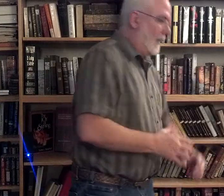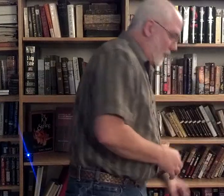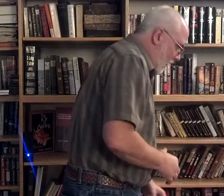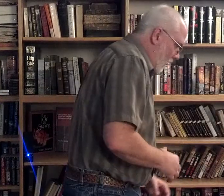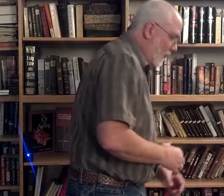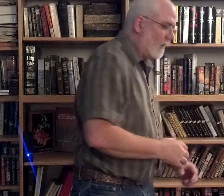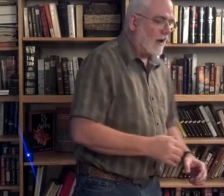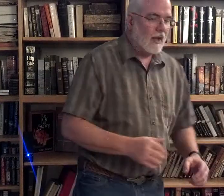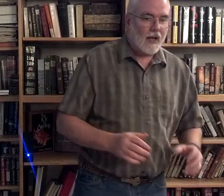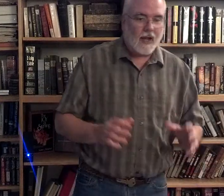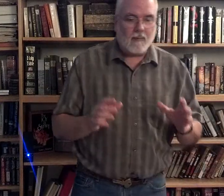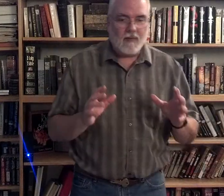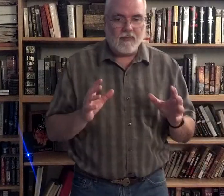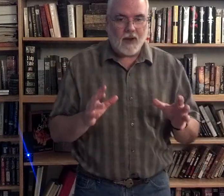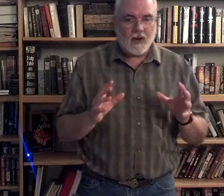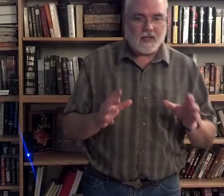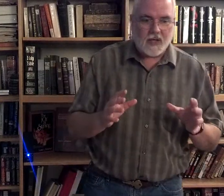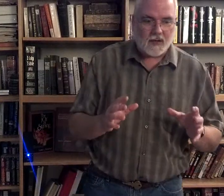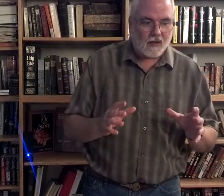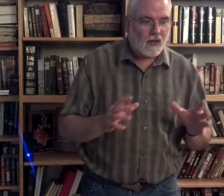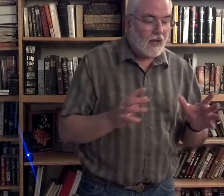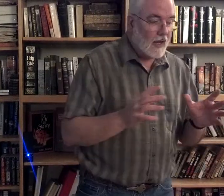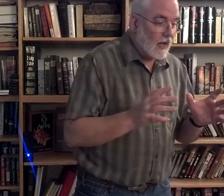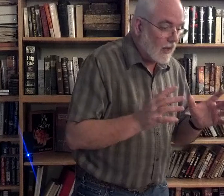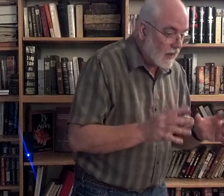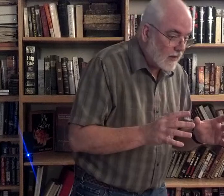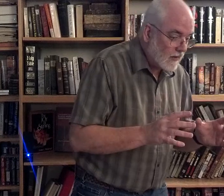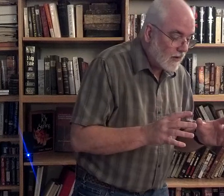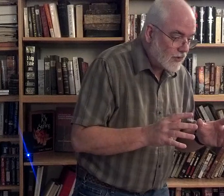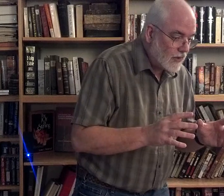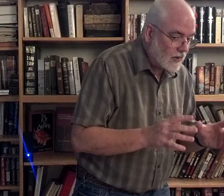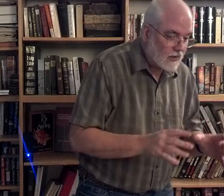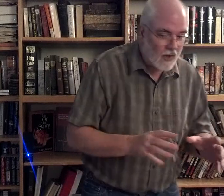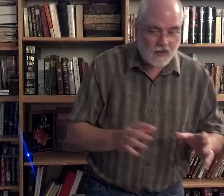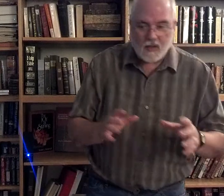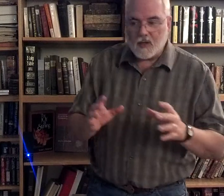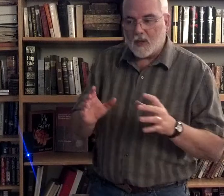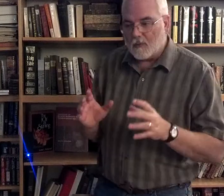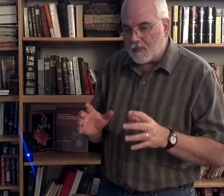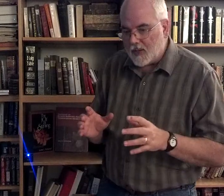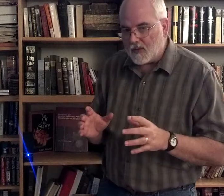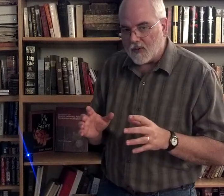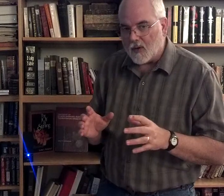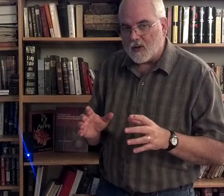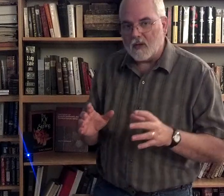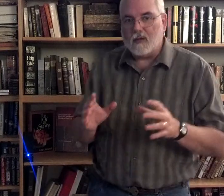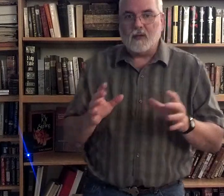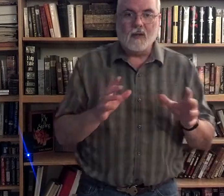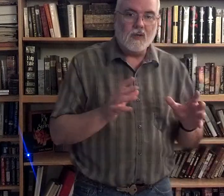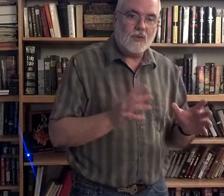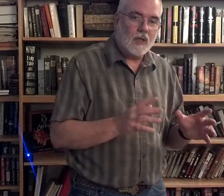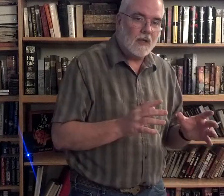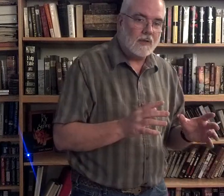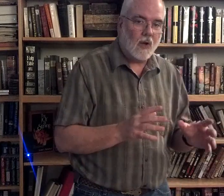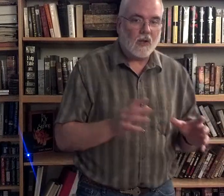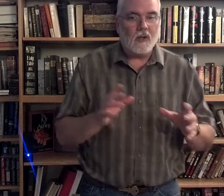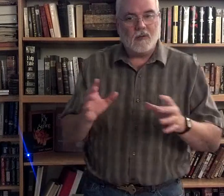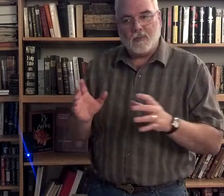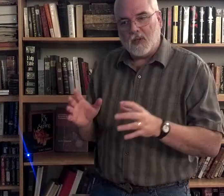turn. It can be very subtle. Jesus talking, Peter talking, Jesus talking, Peter